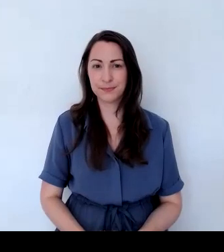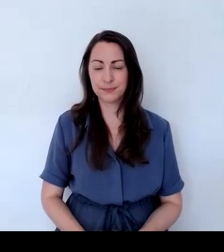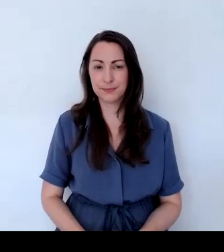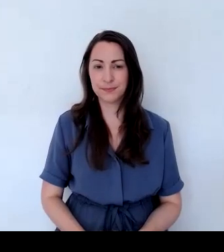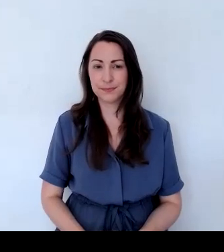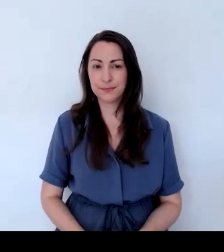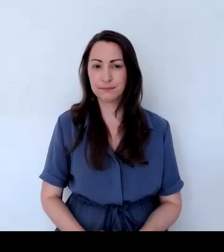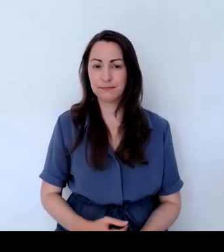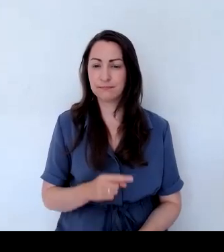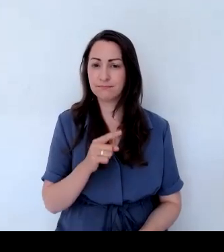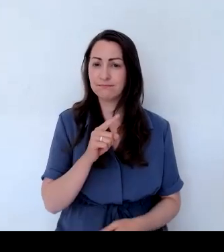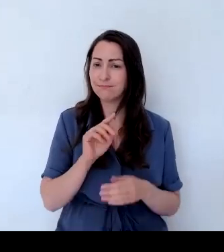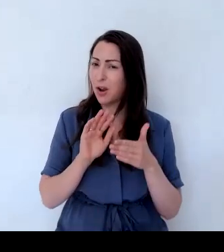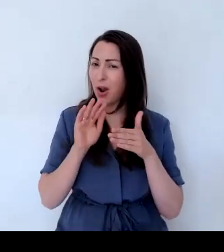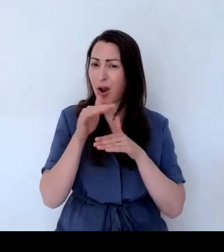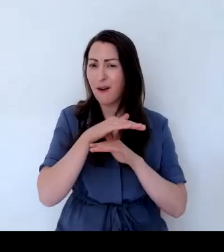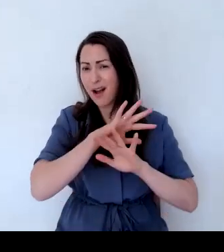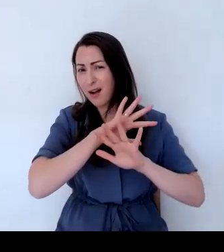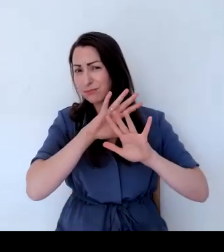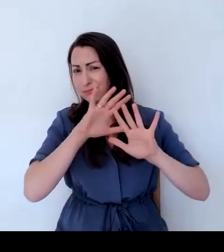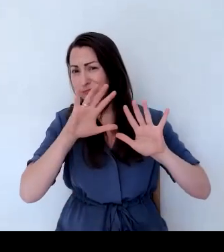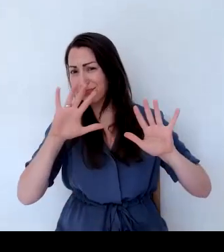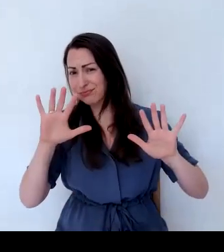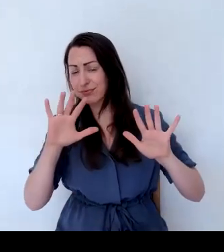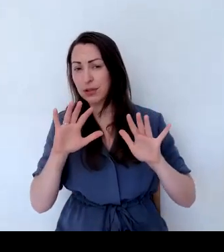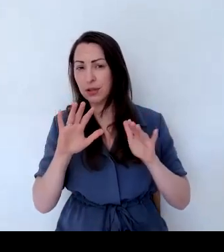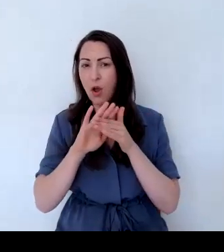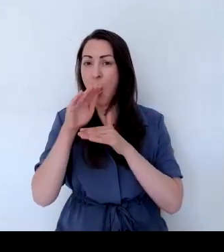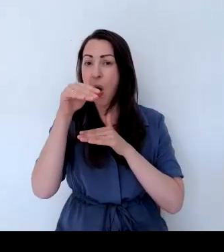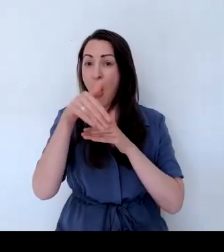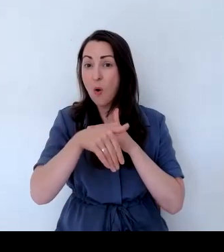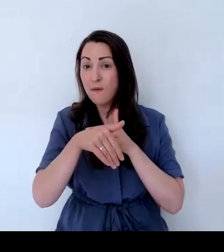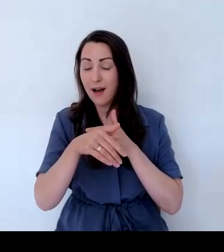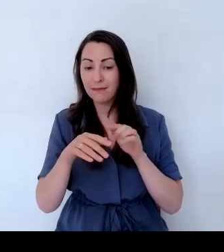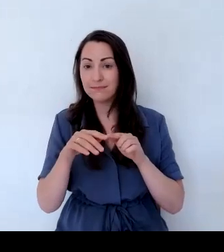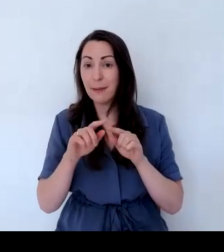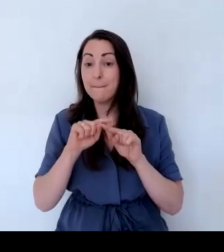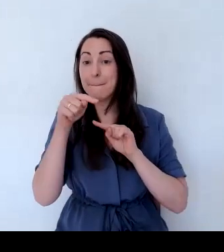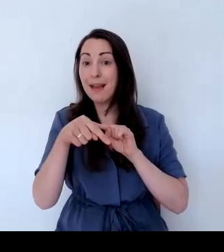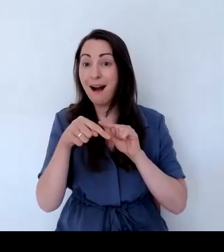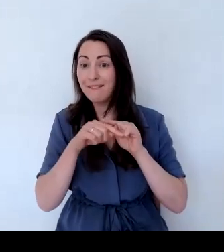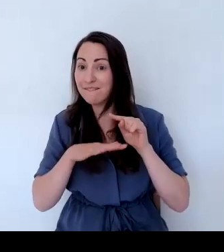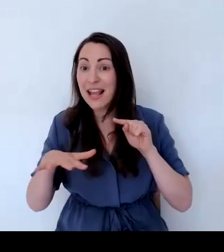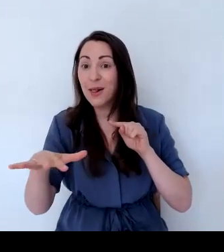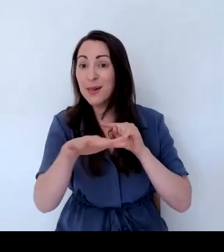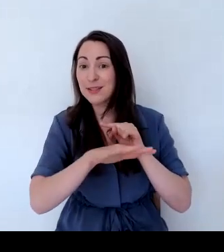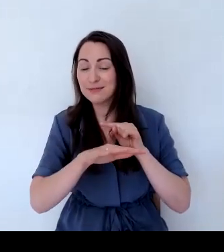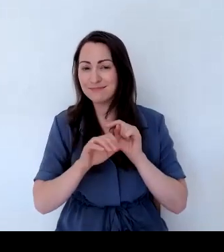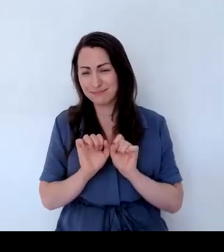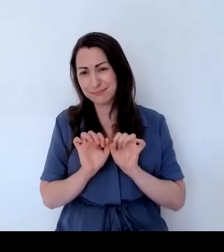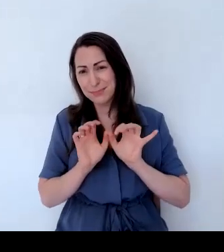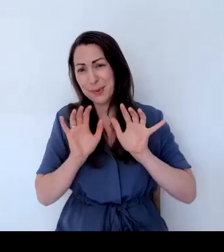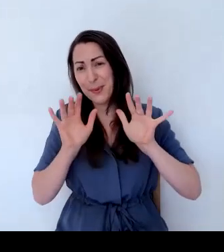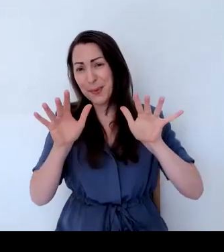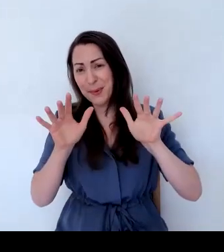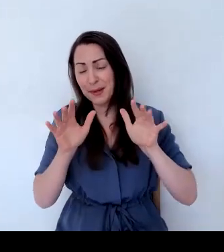covering the top of that wall, and it actually goes over the wall and into the field. And through the winter, that